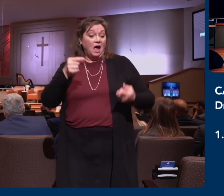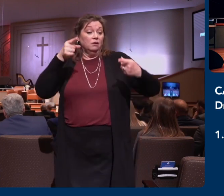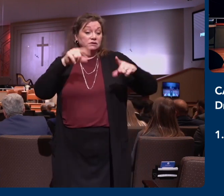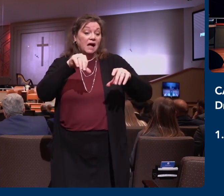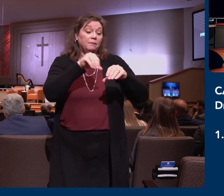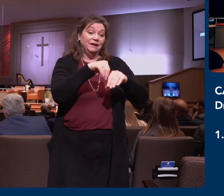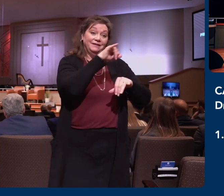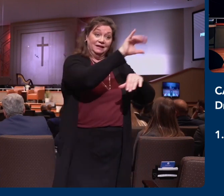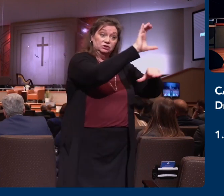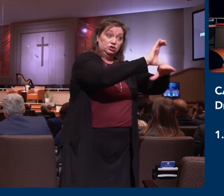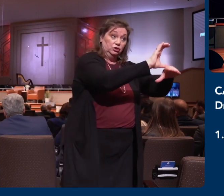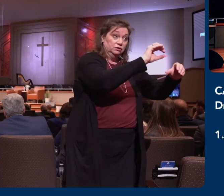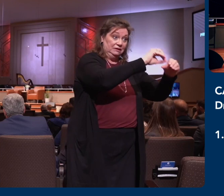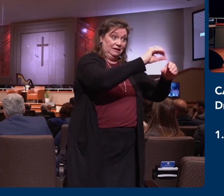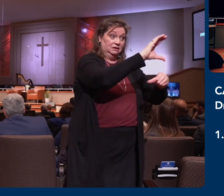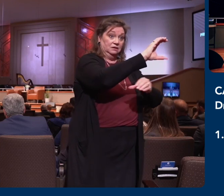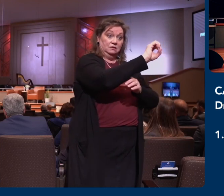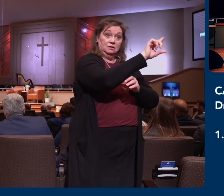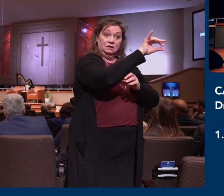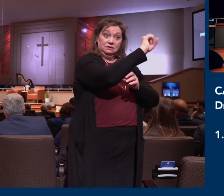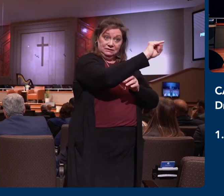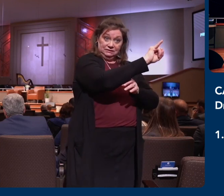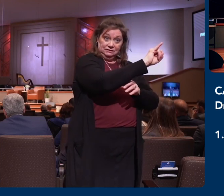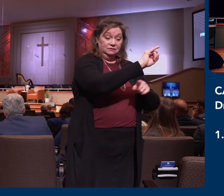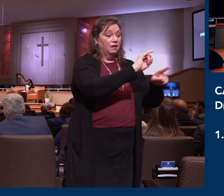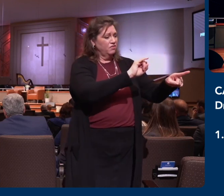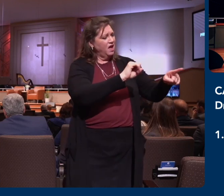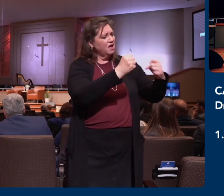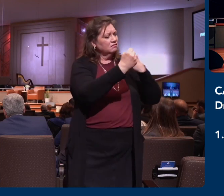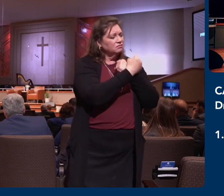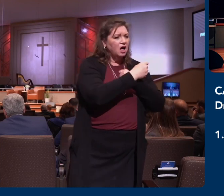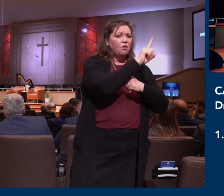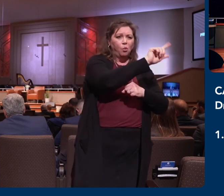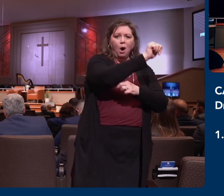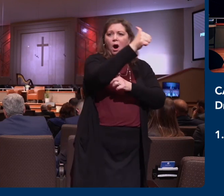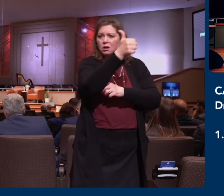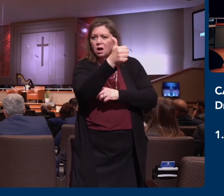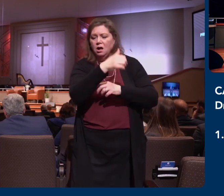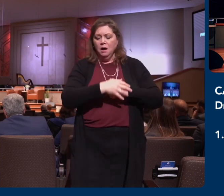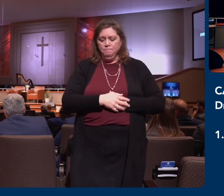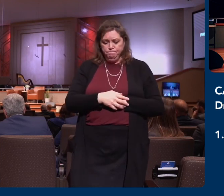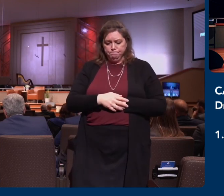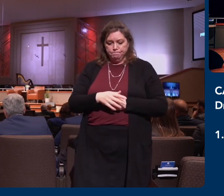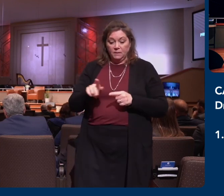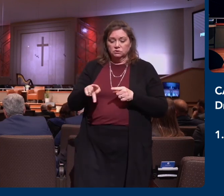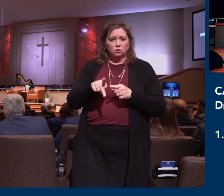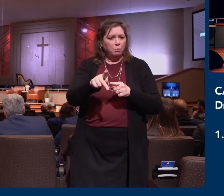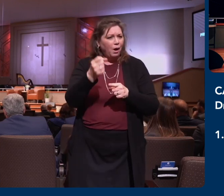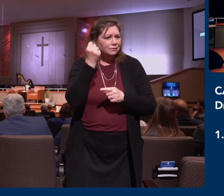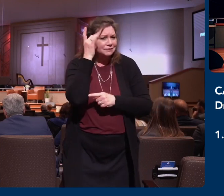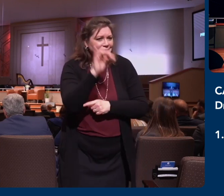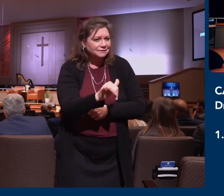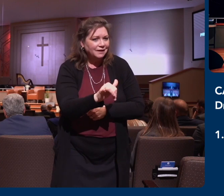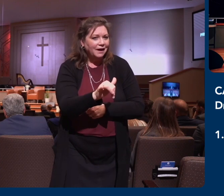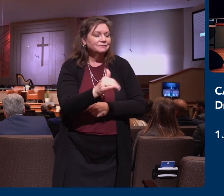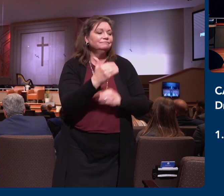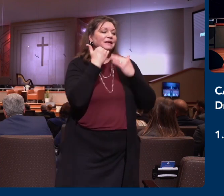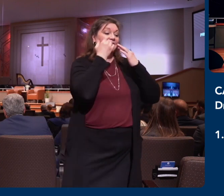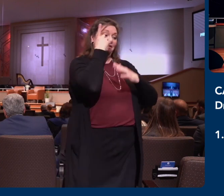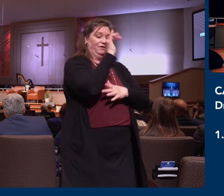and doing life together. They loved one another. And so Paul understood that and he gave thanks. He also